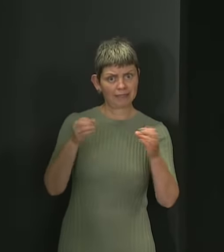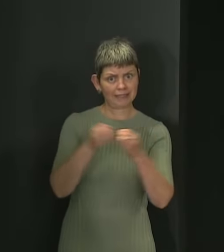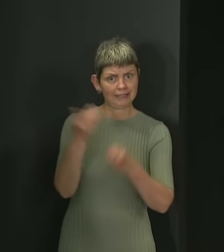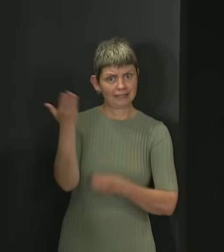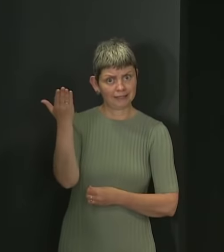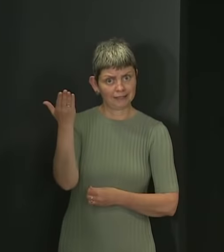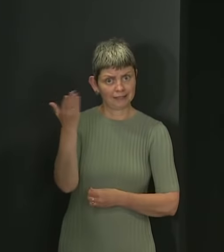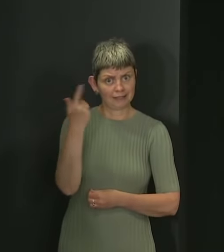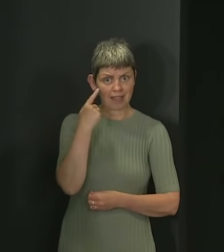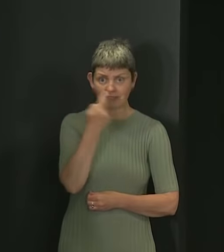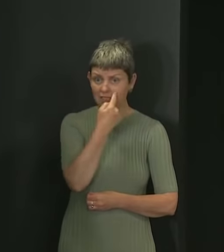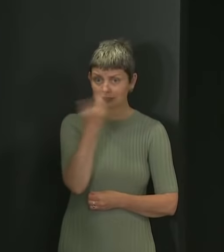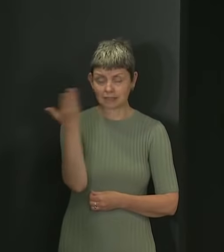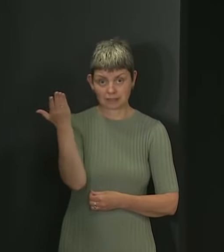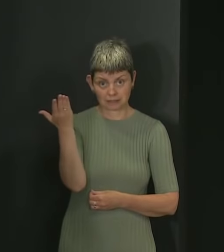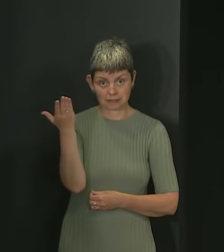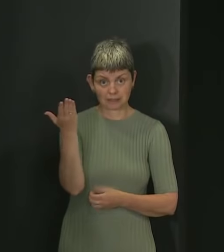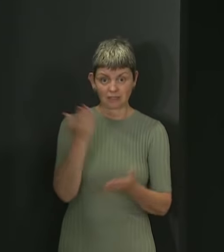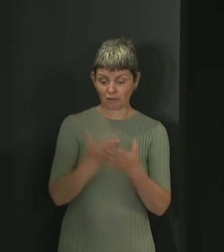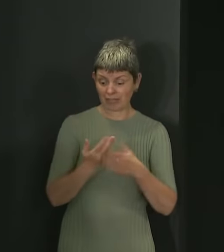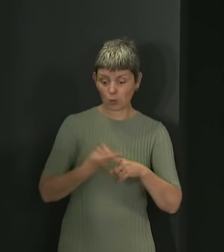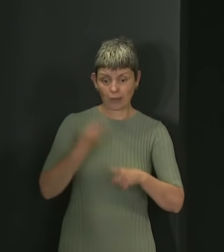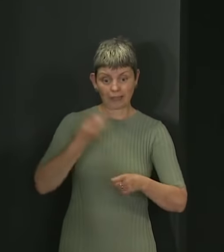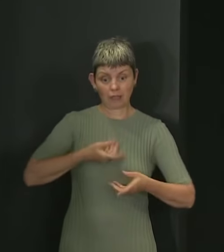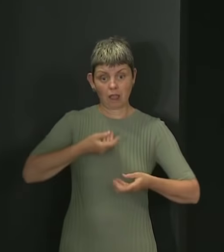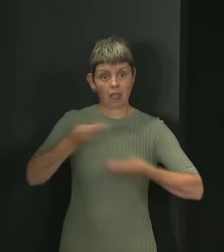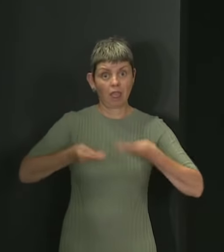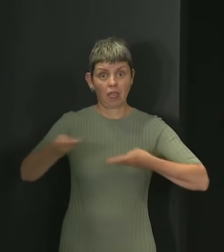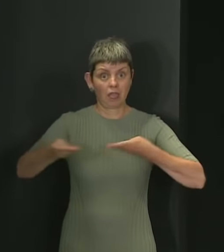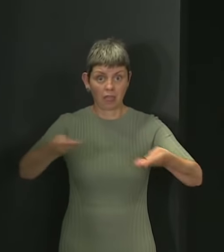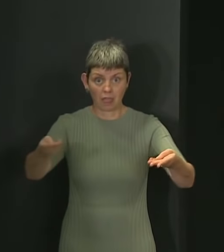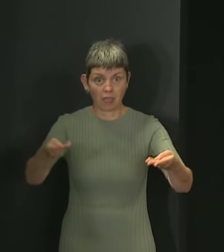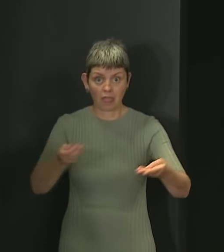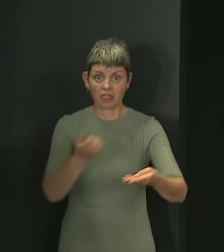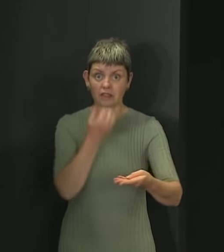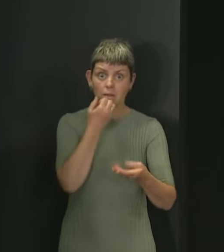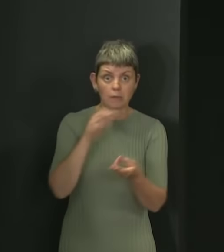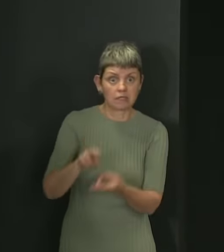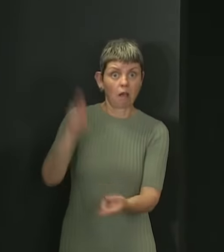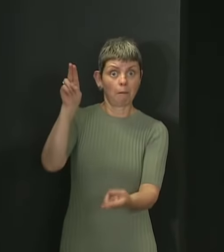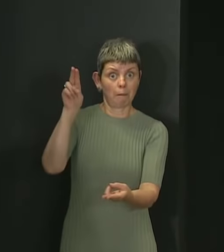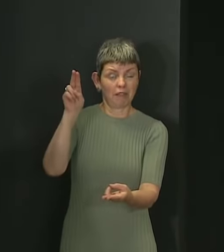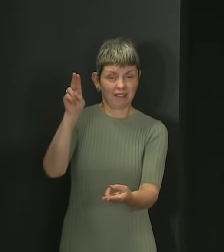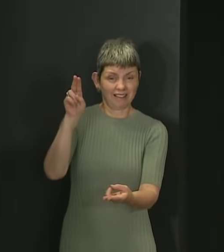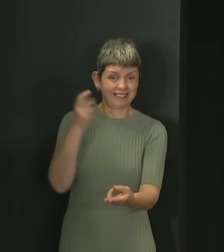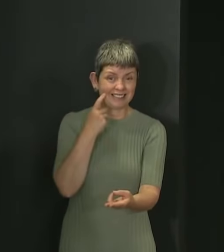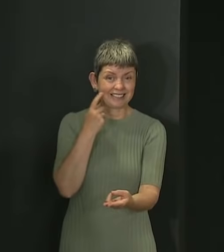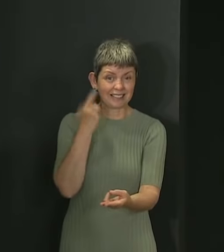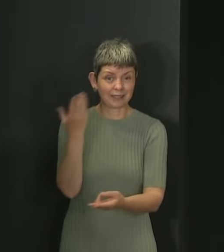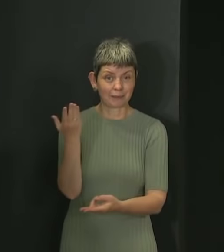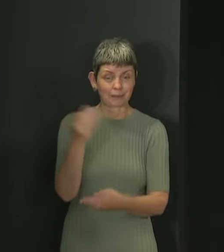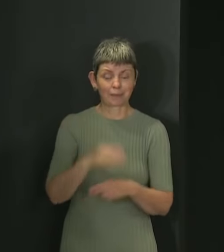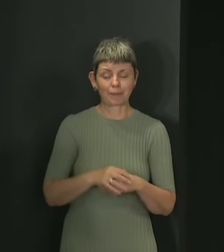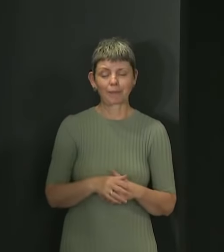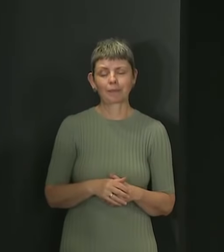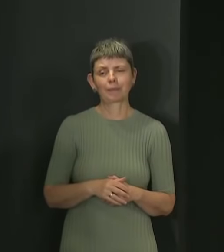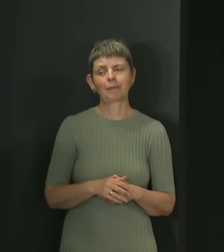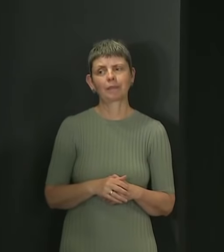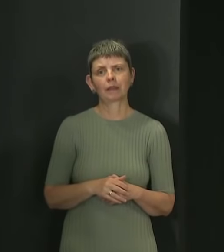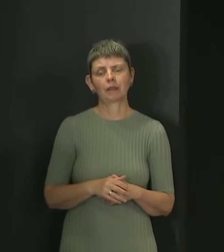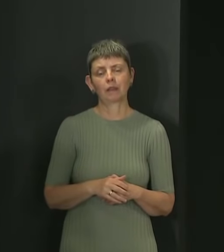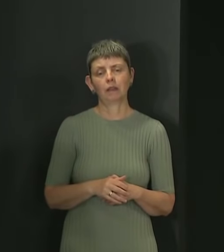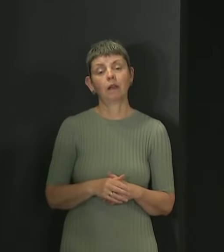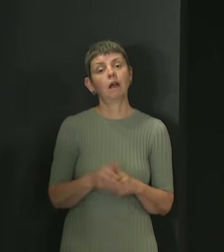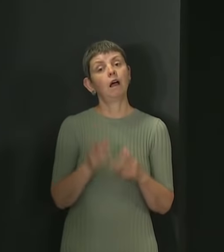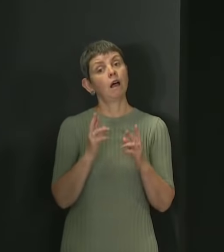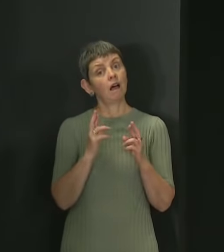start to spread and cause extended transmission across a community. Now, I would still be